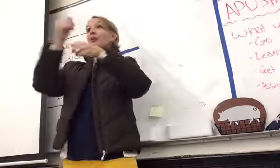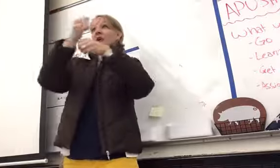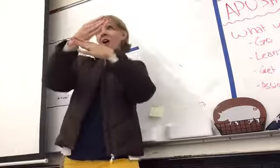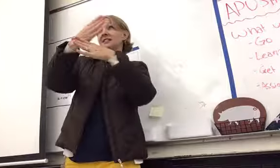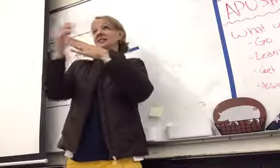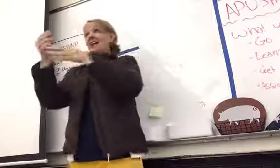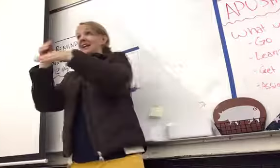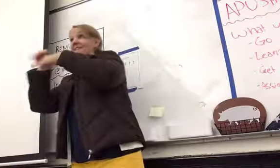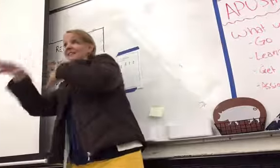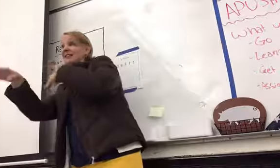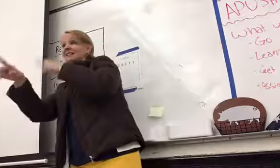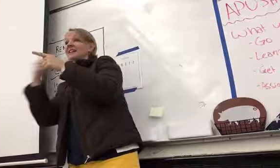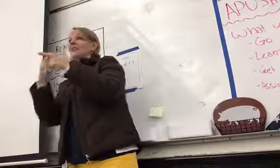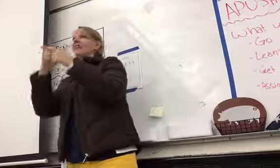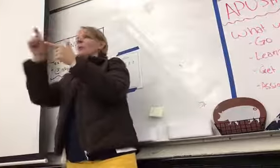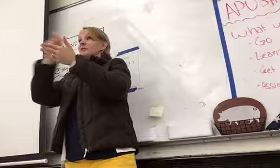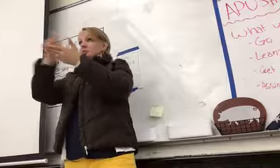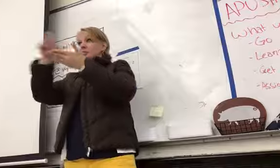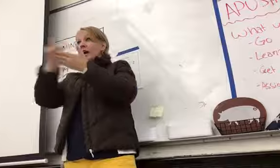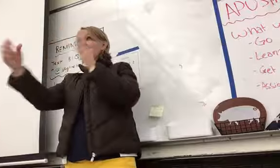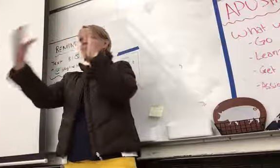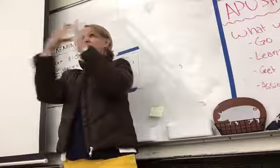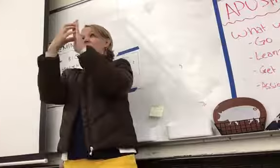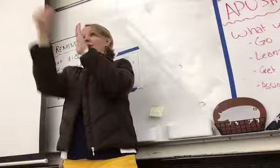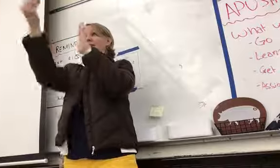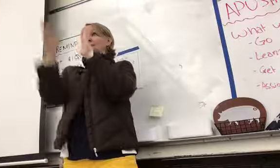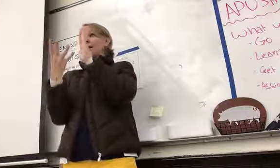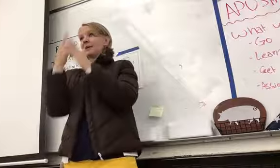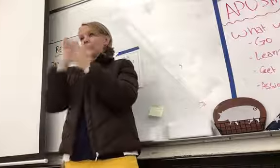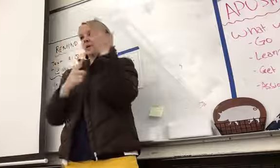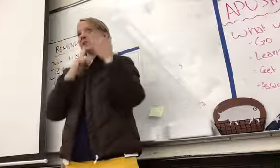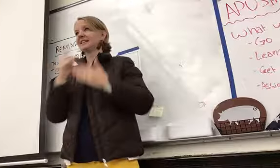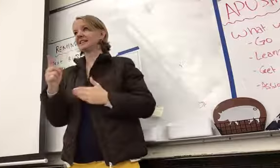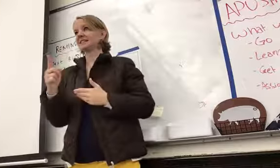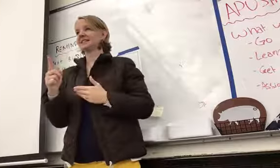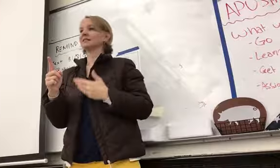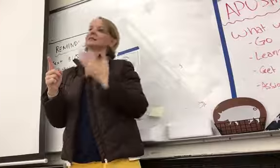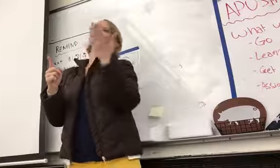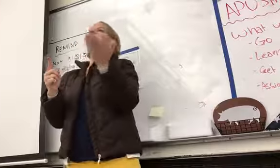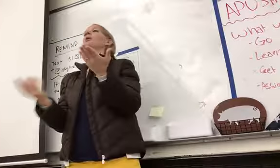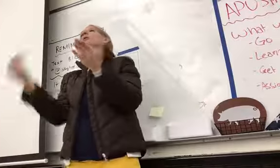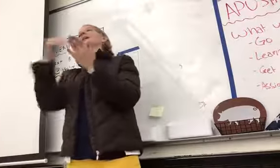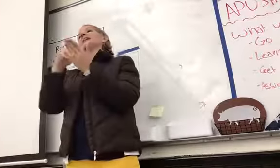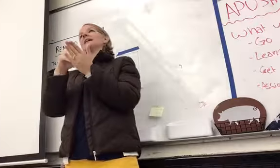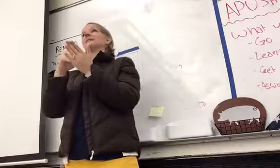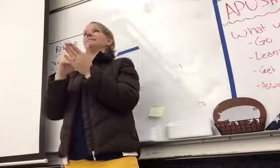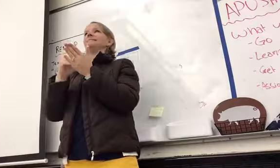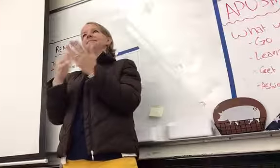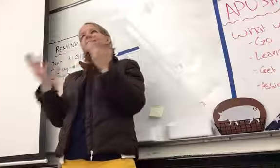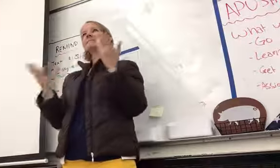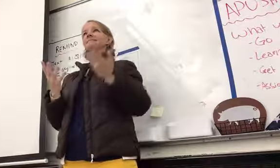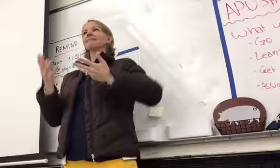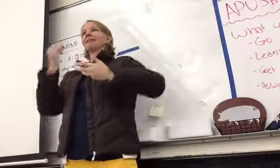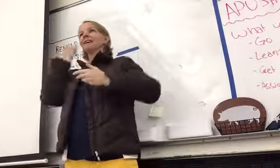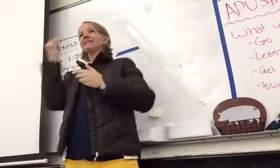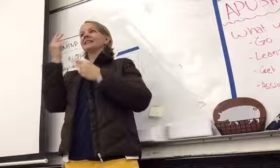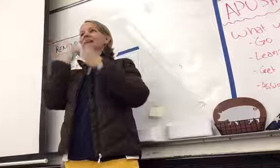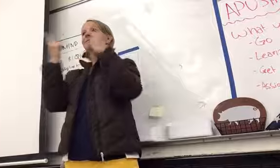you write a paragraph telling me what they are. So again, if, it's like a visual, so this is really